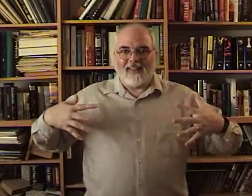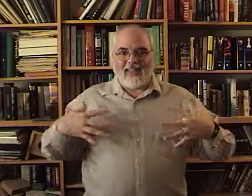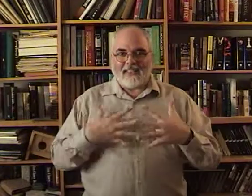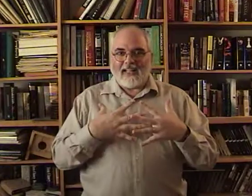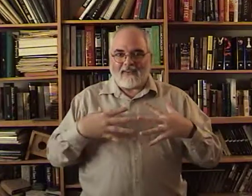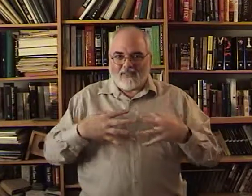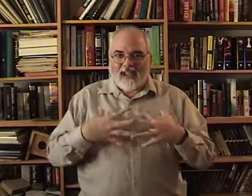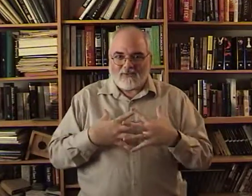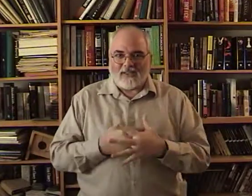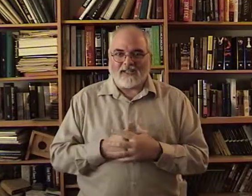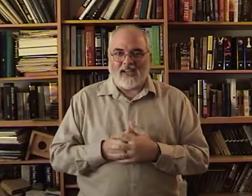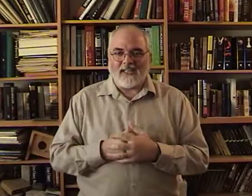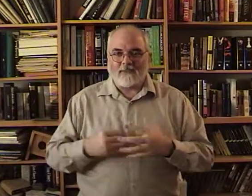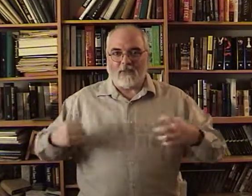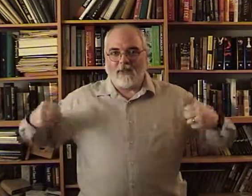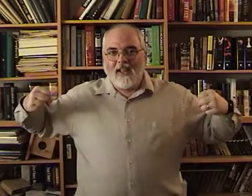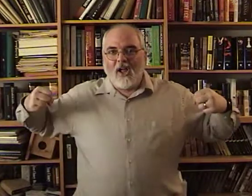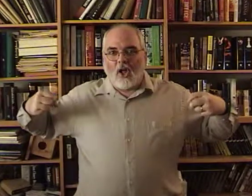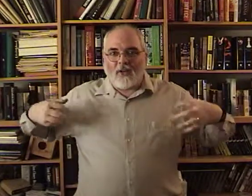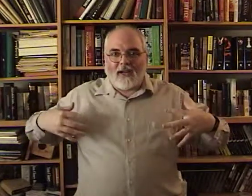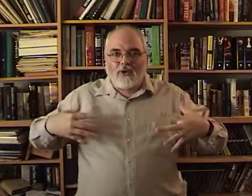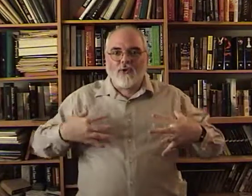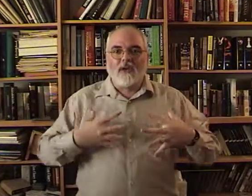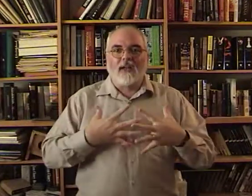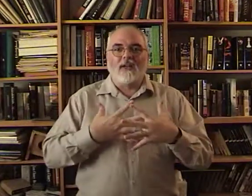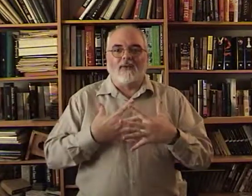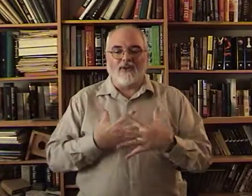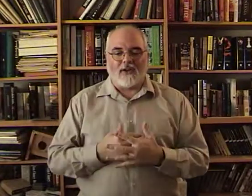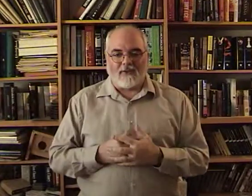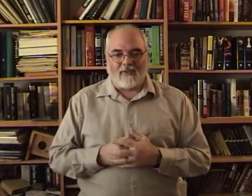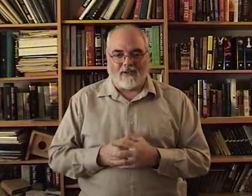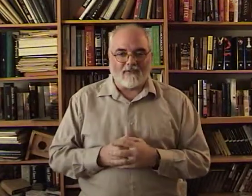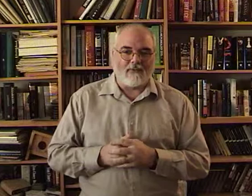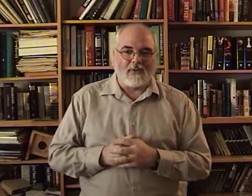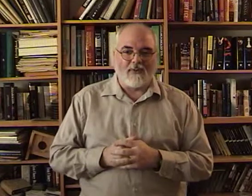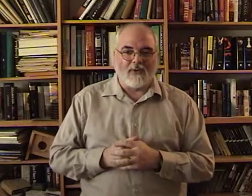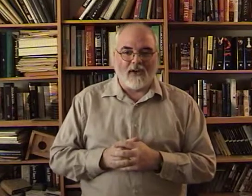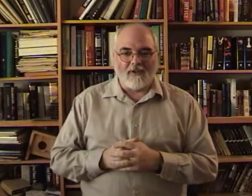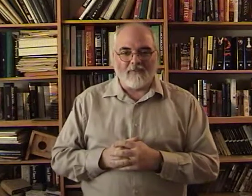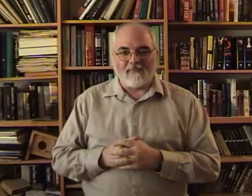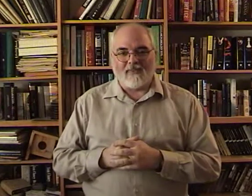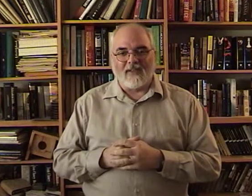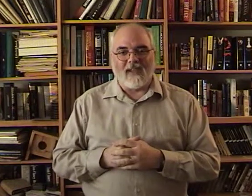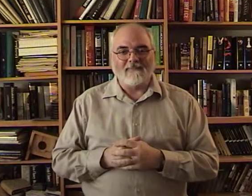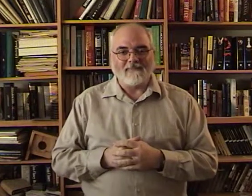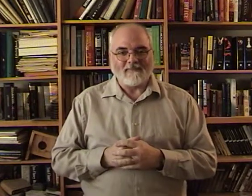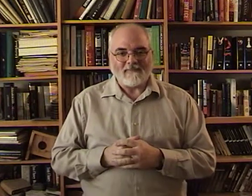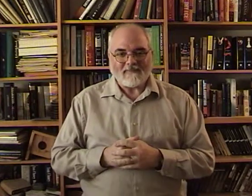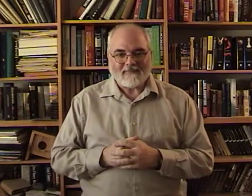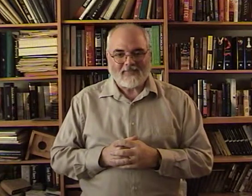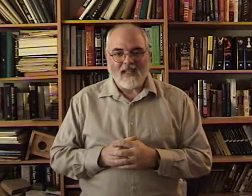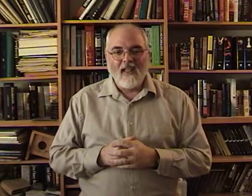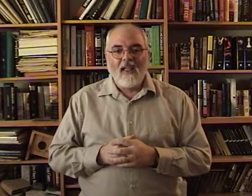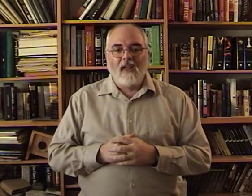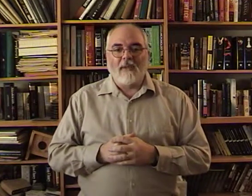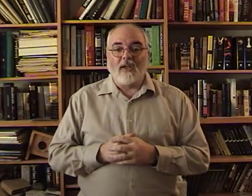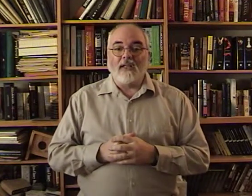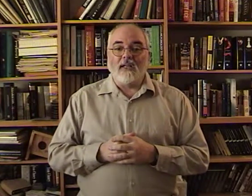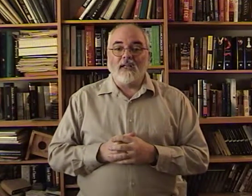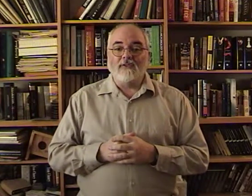That's that. That's what the sign comes from. All that adrenaline rushing. In front of you. Okay. Because he lives.